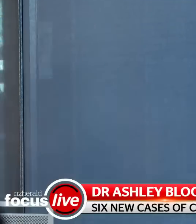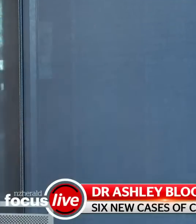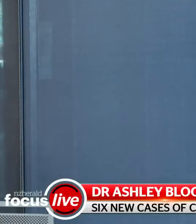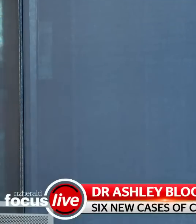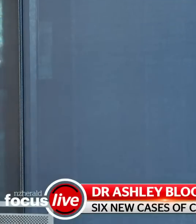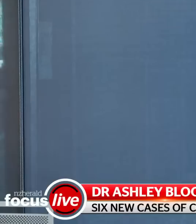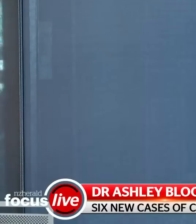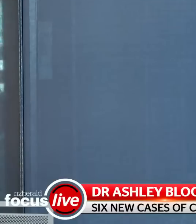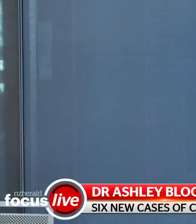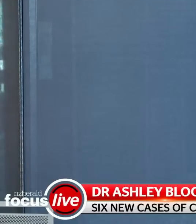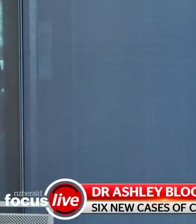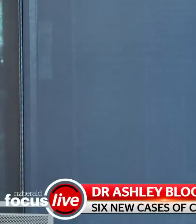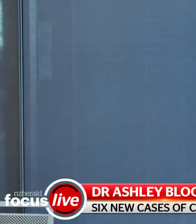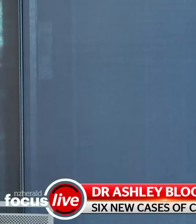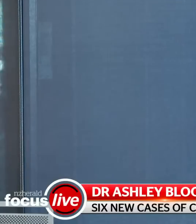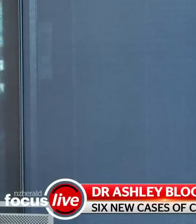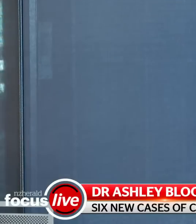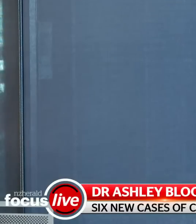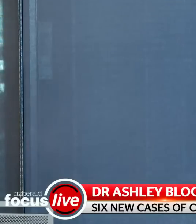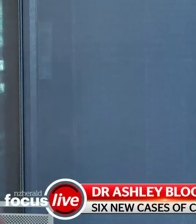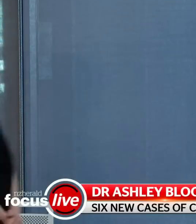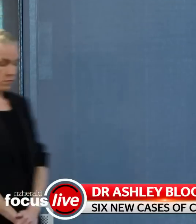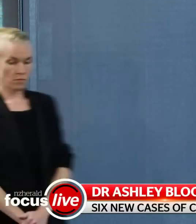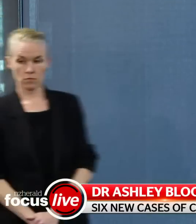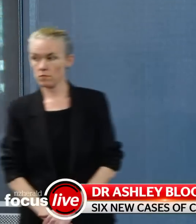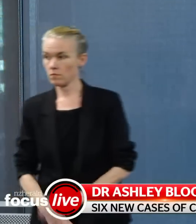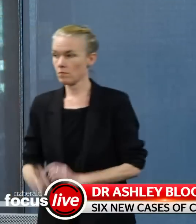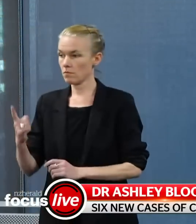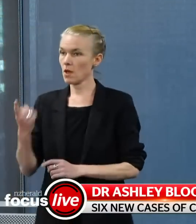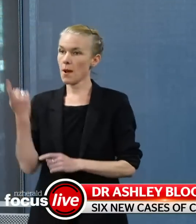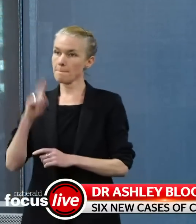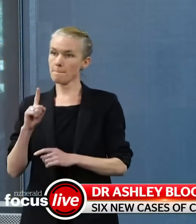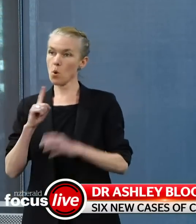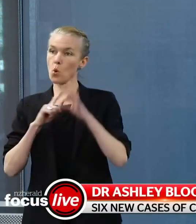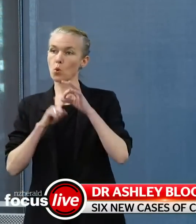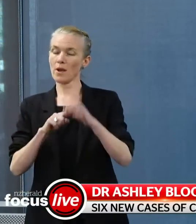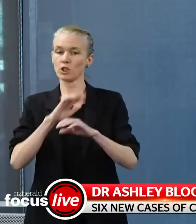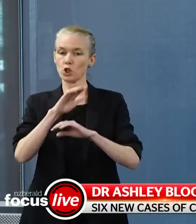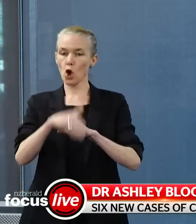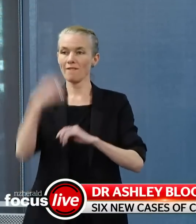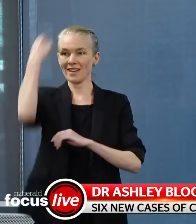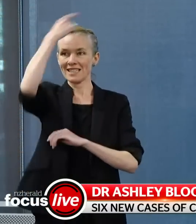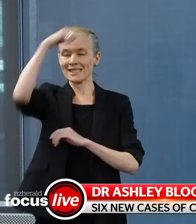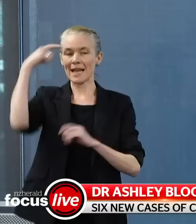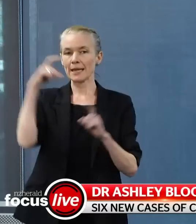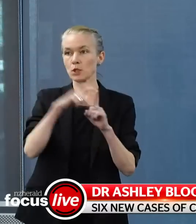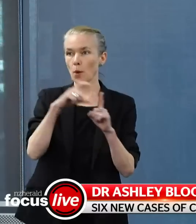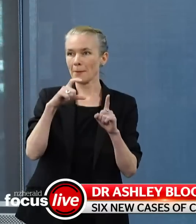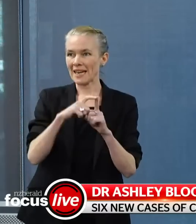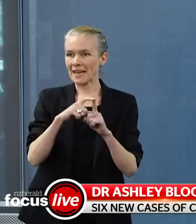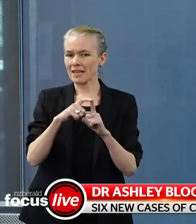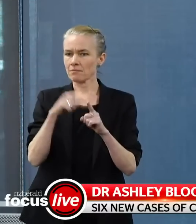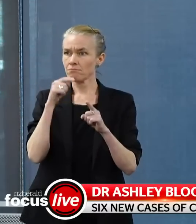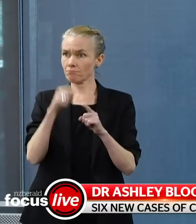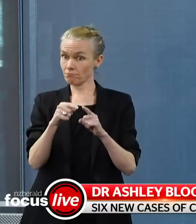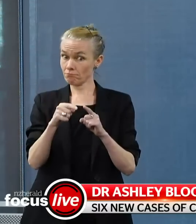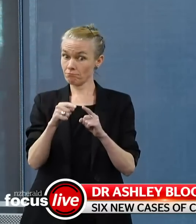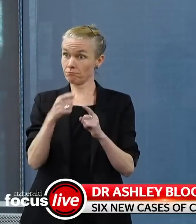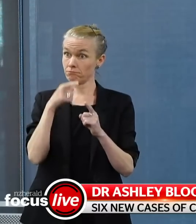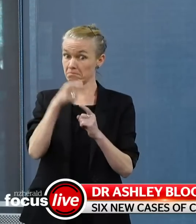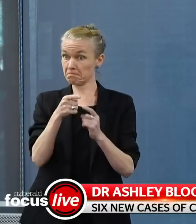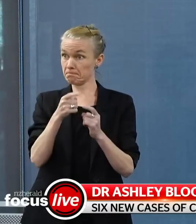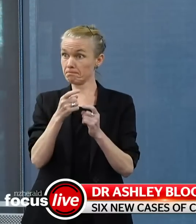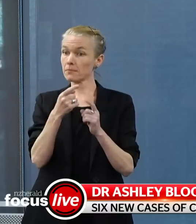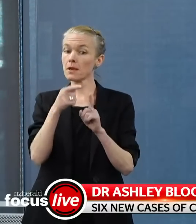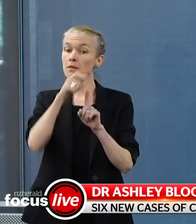Dominic's cluster, how many close contacts have been identified so far? How many are in the community? How many are at the school? So if I can